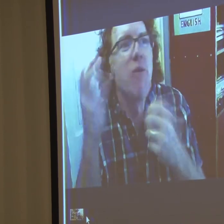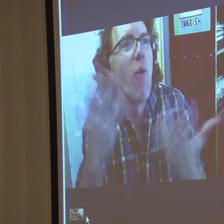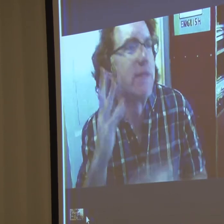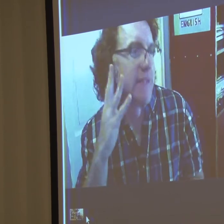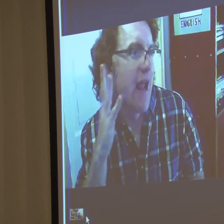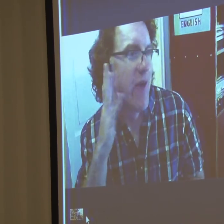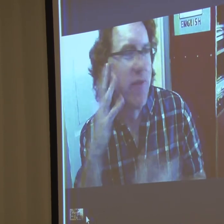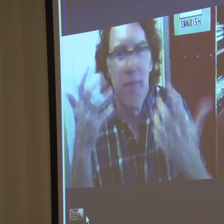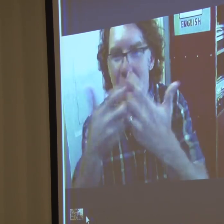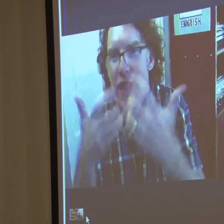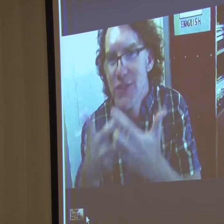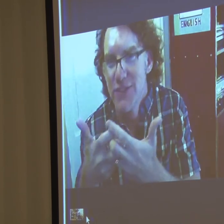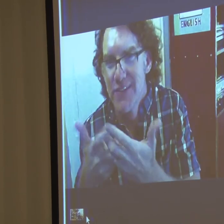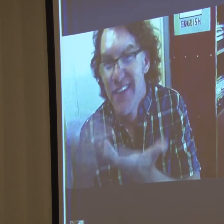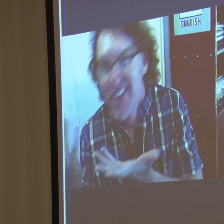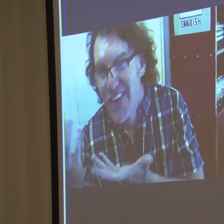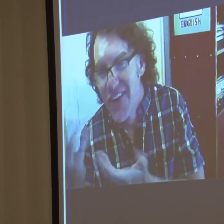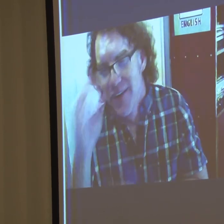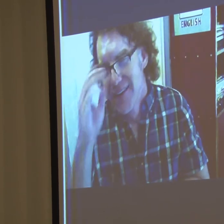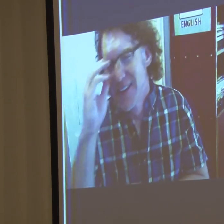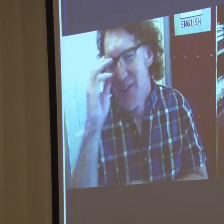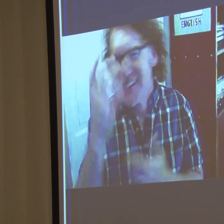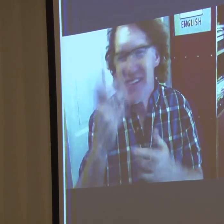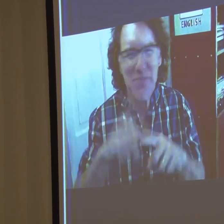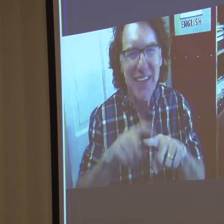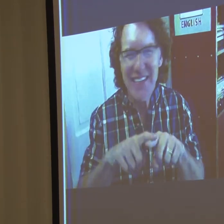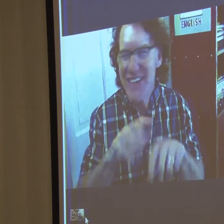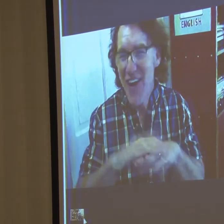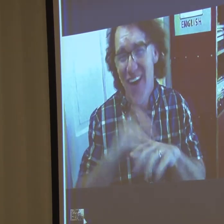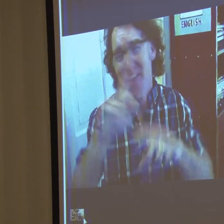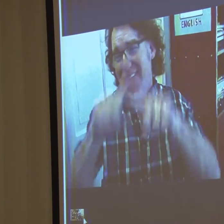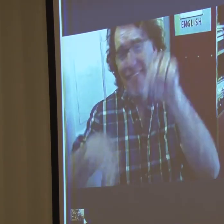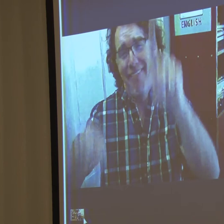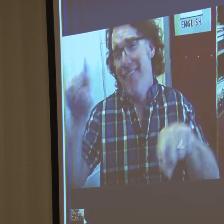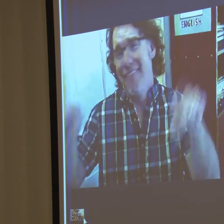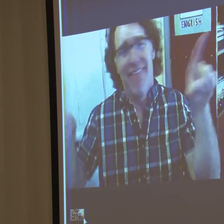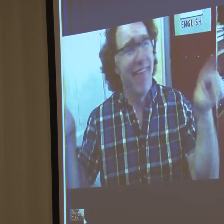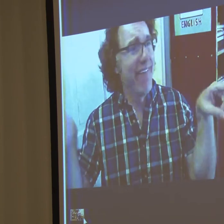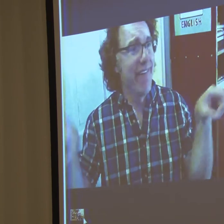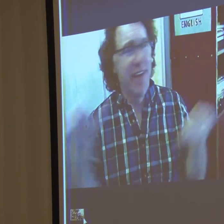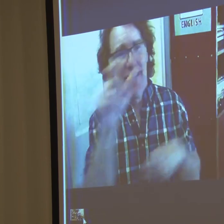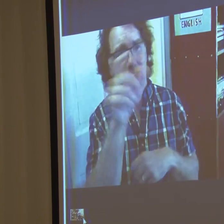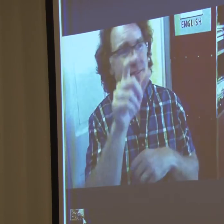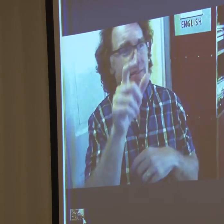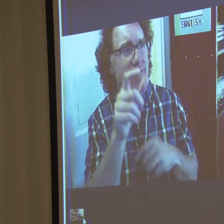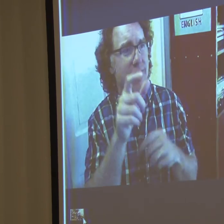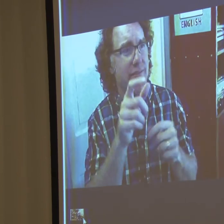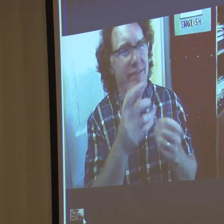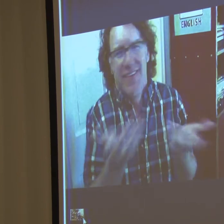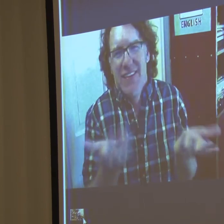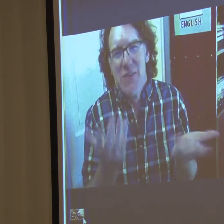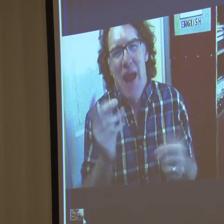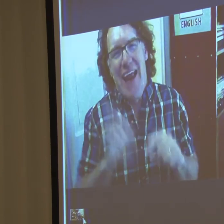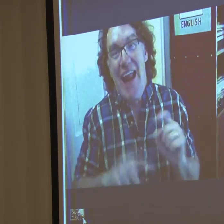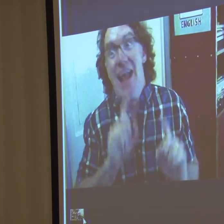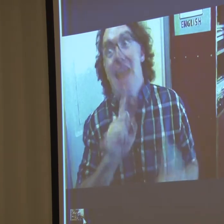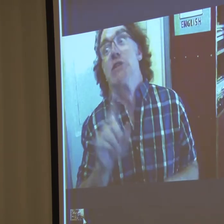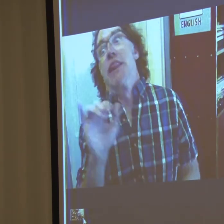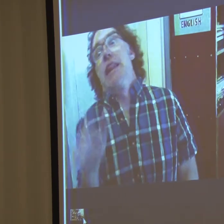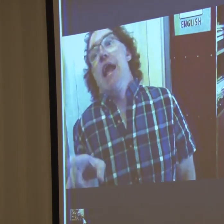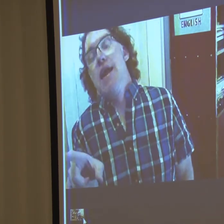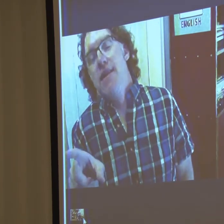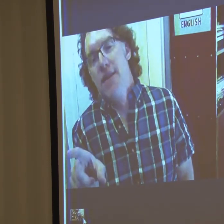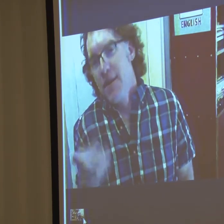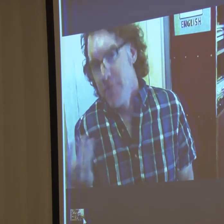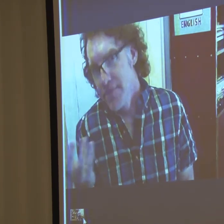lot of information that is missed in the brain. So it's a lot of guesswork for them, but it really depends on the